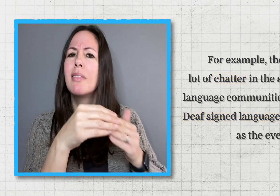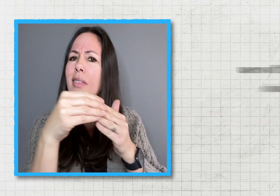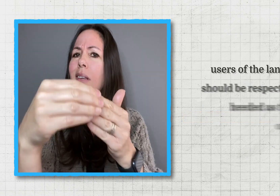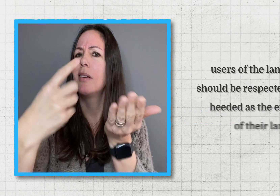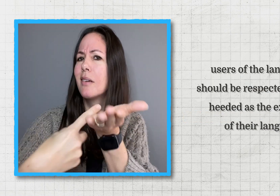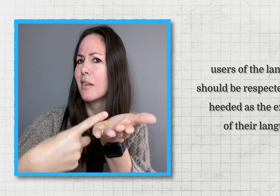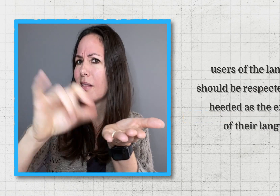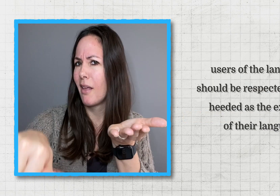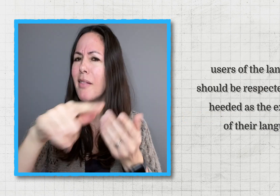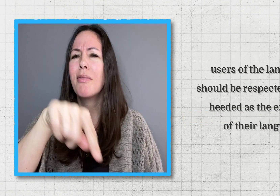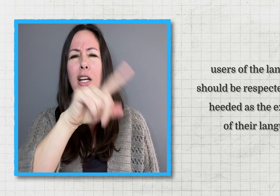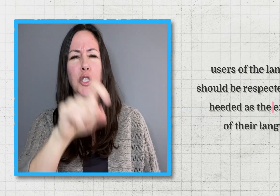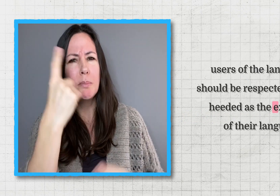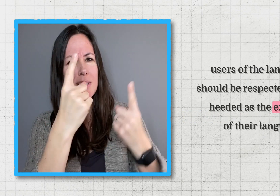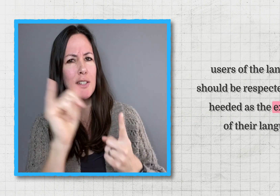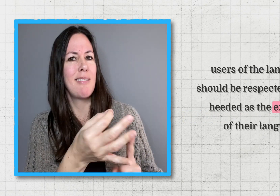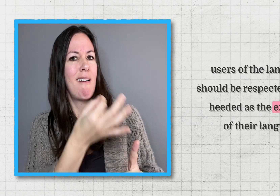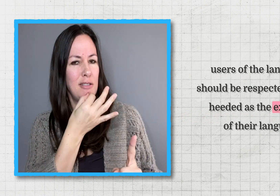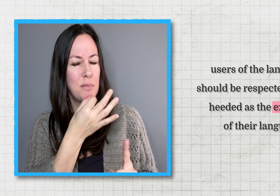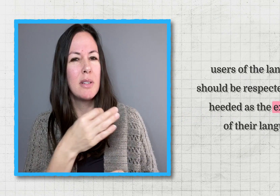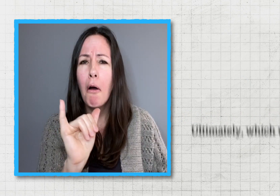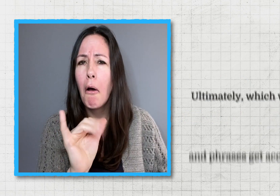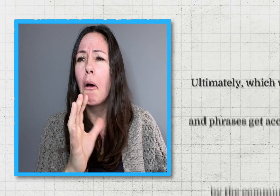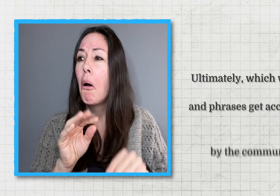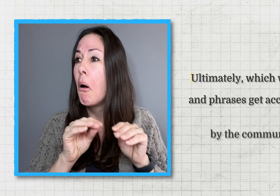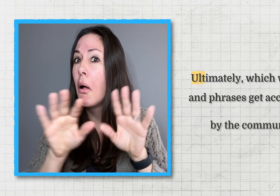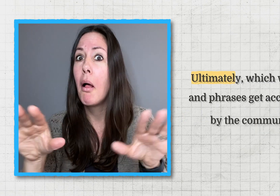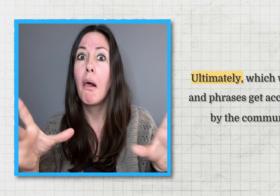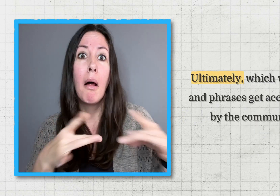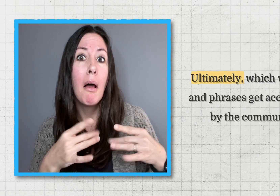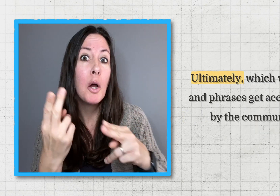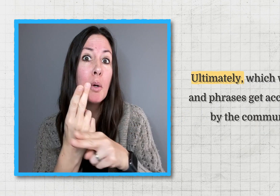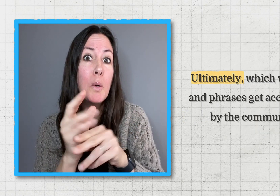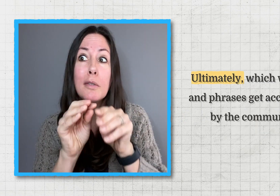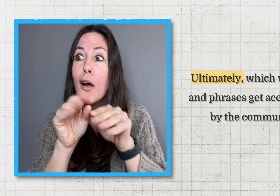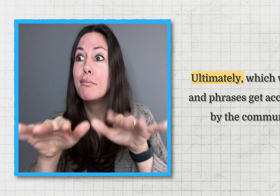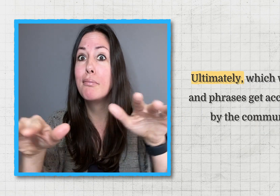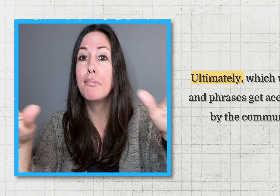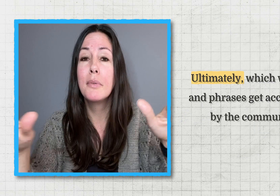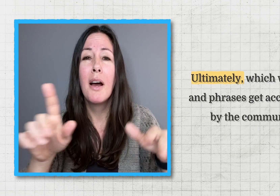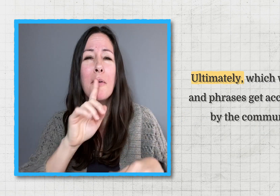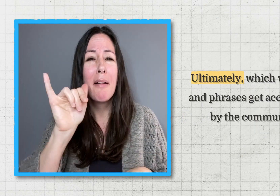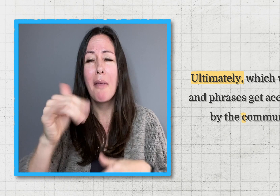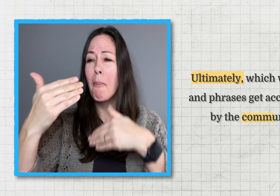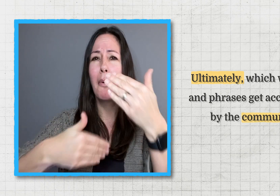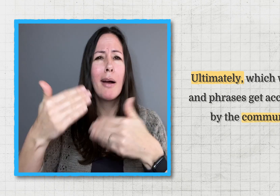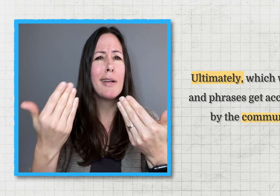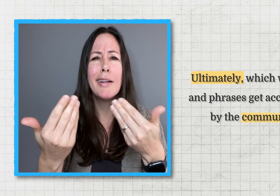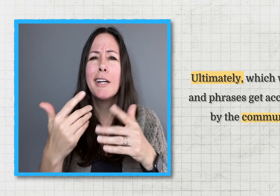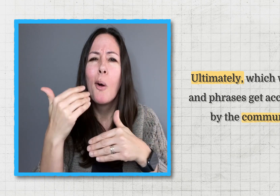be respected and heeded as the experts of their languages. Ultimately which words and phrases get accepted by the community is actually more